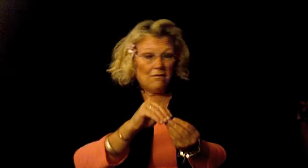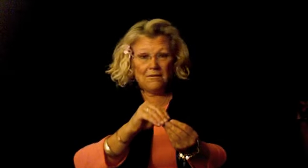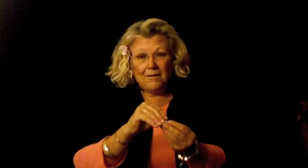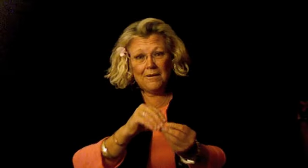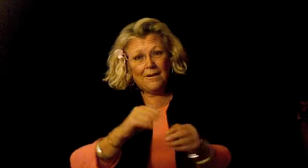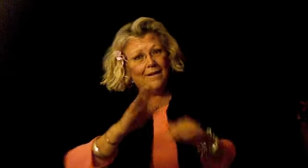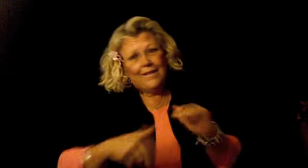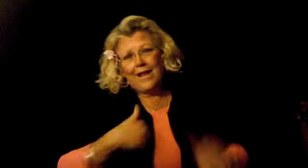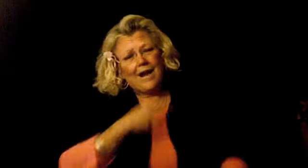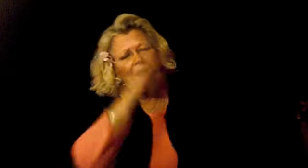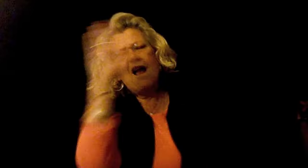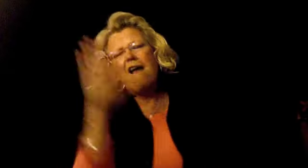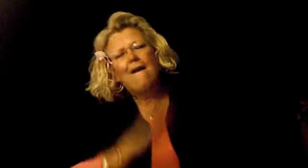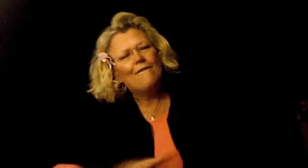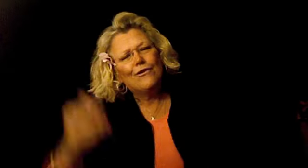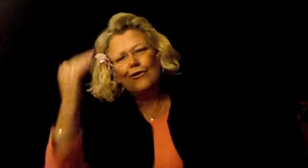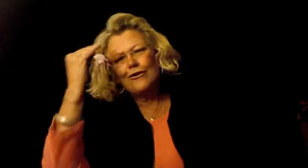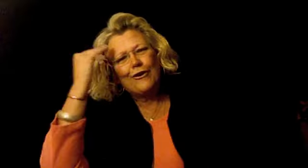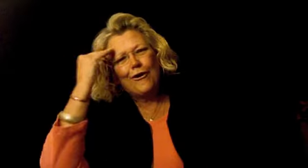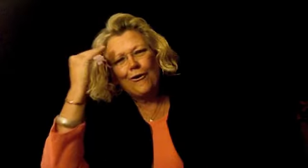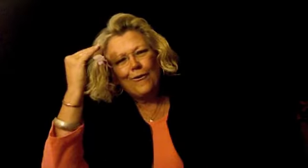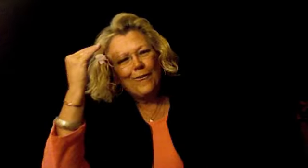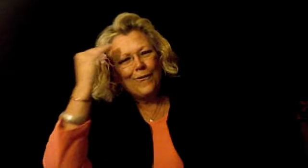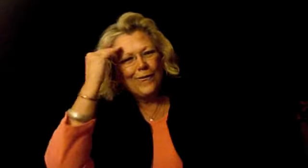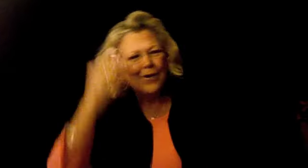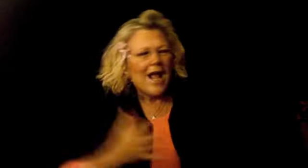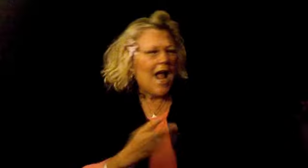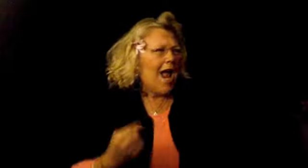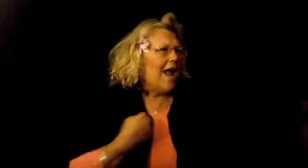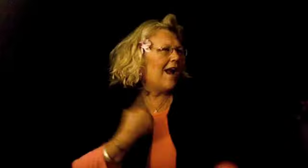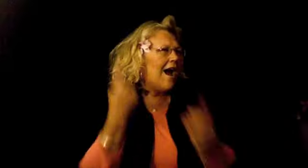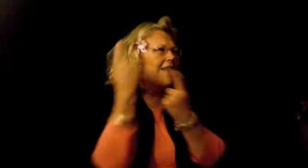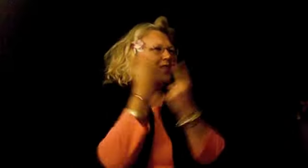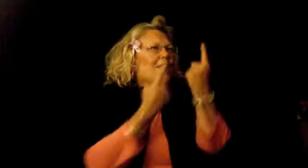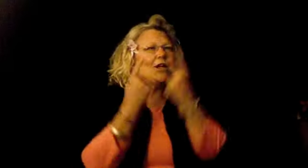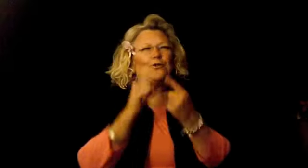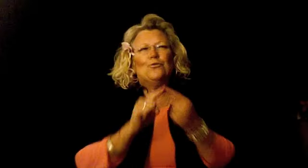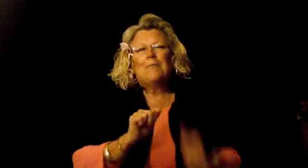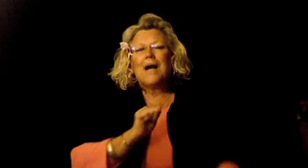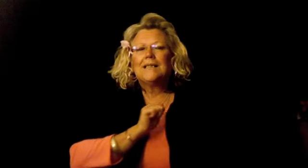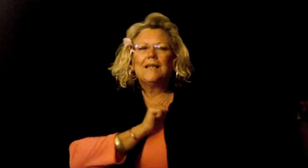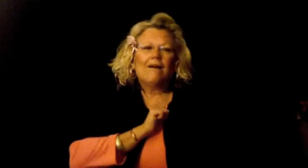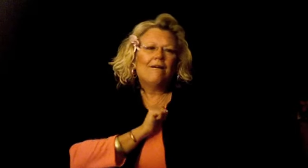than I'll never know. And I think to myself,